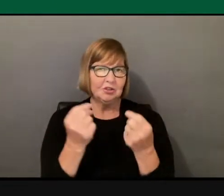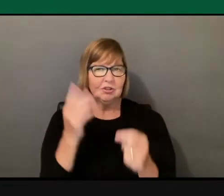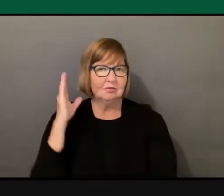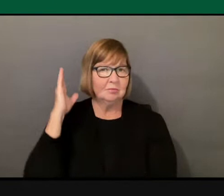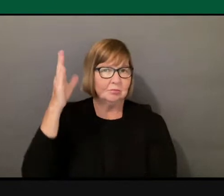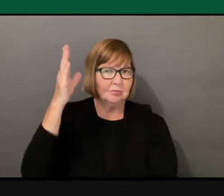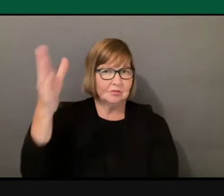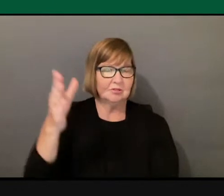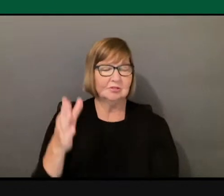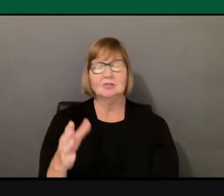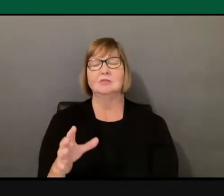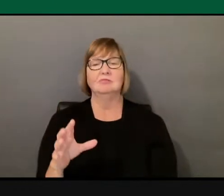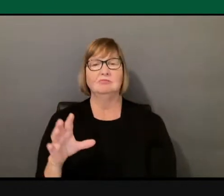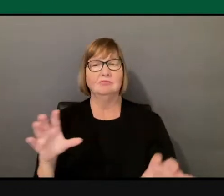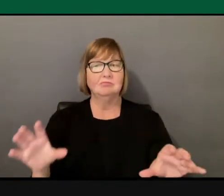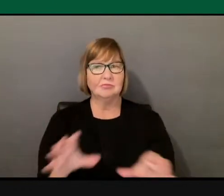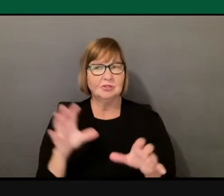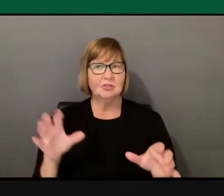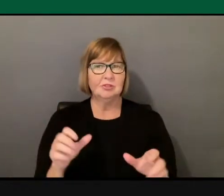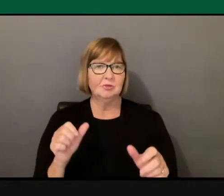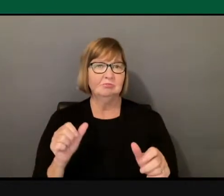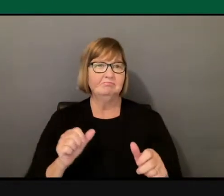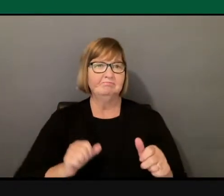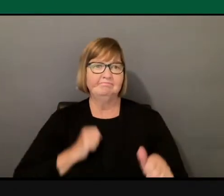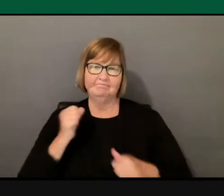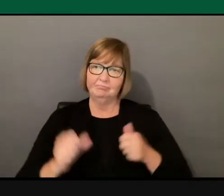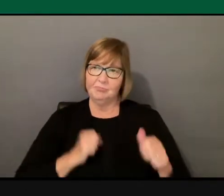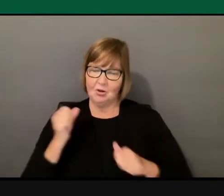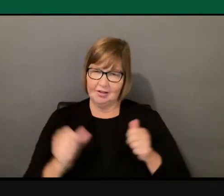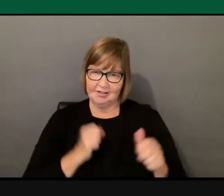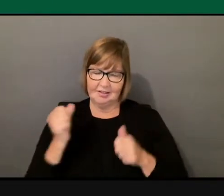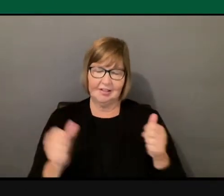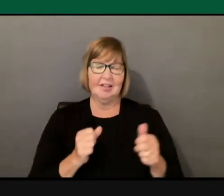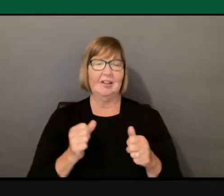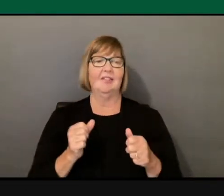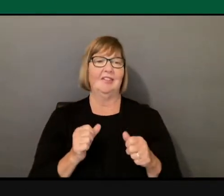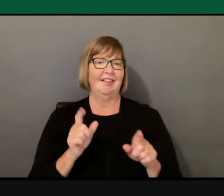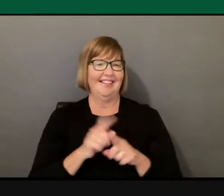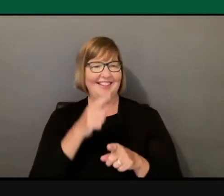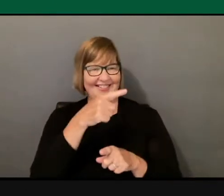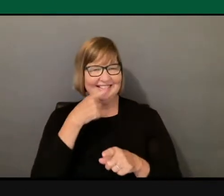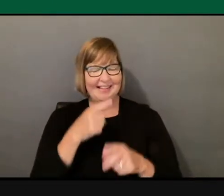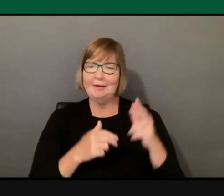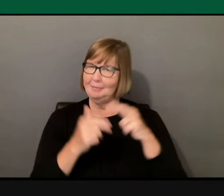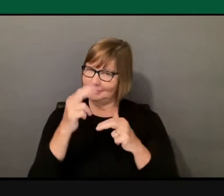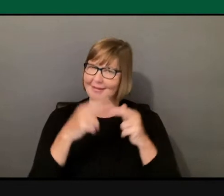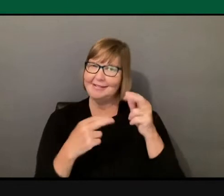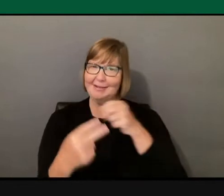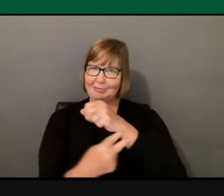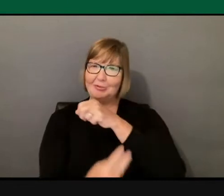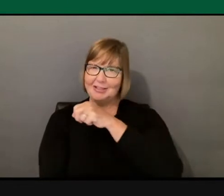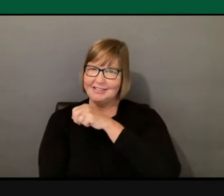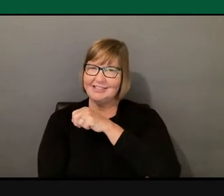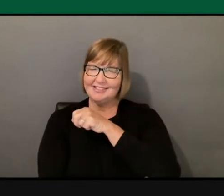Proactive bridges, bridge building, I believe is what you mentioned, right, Doctor? So